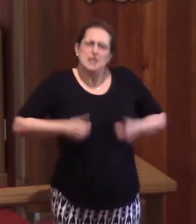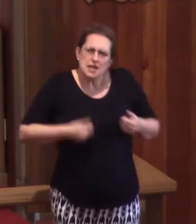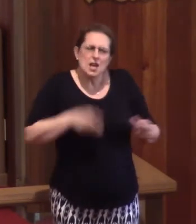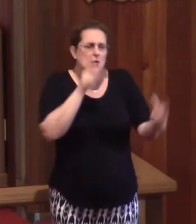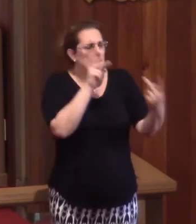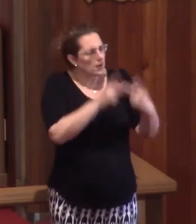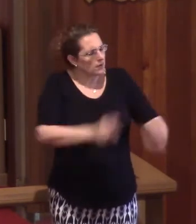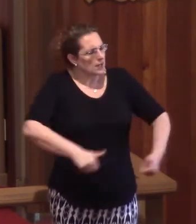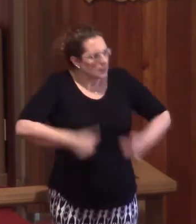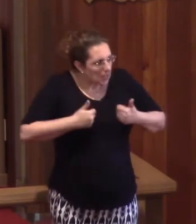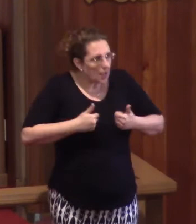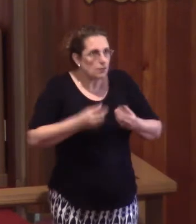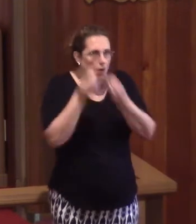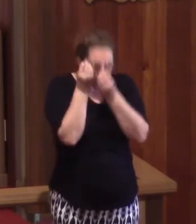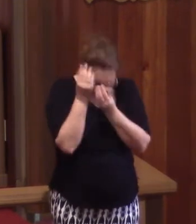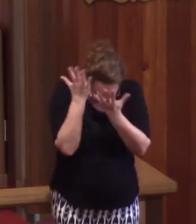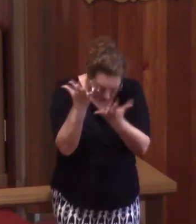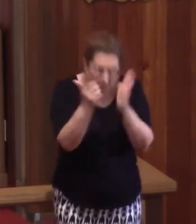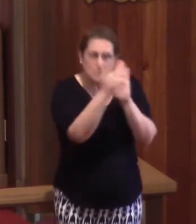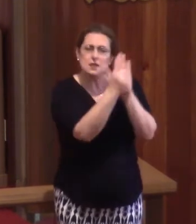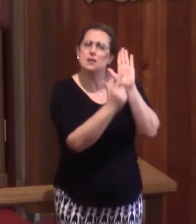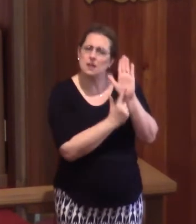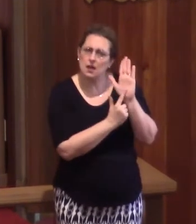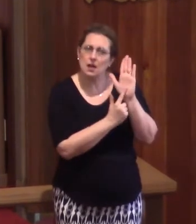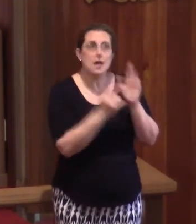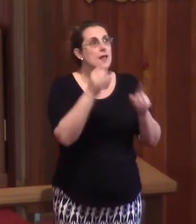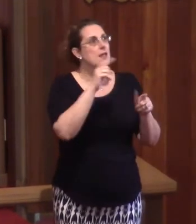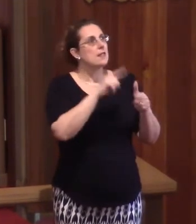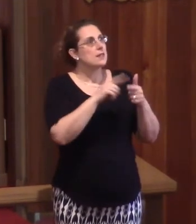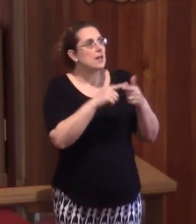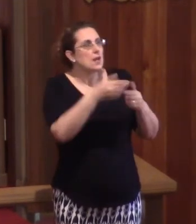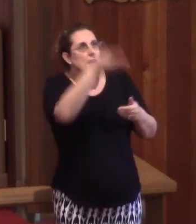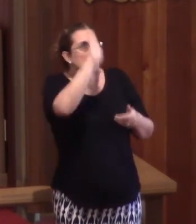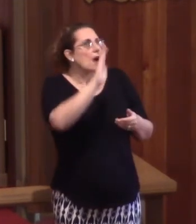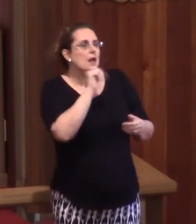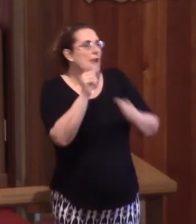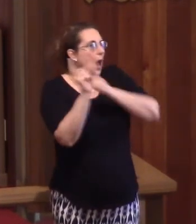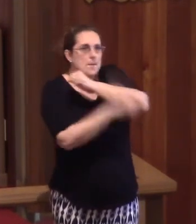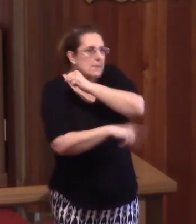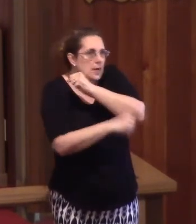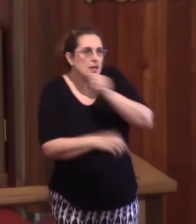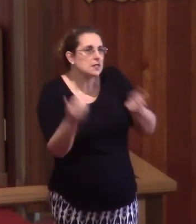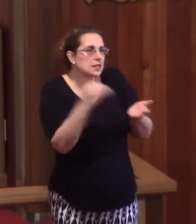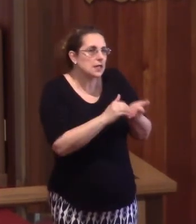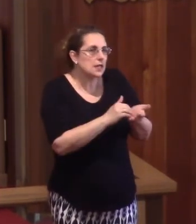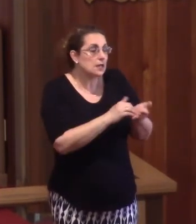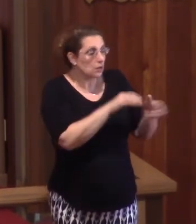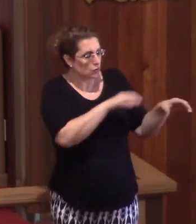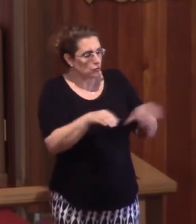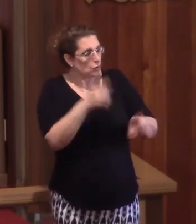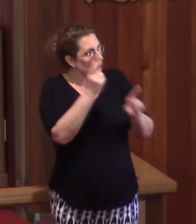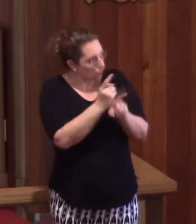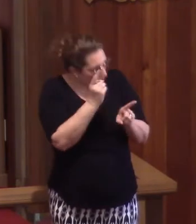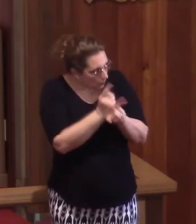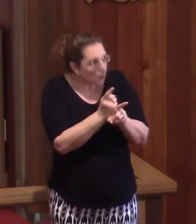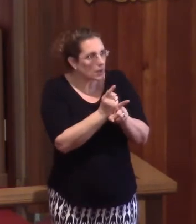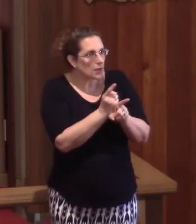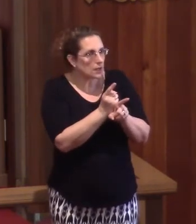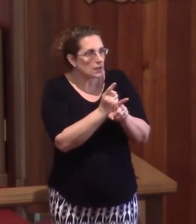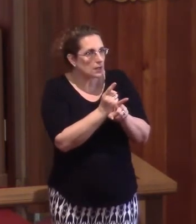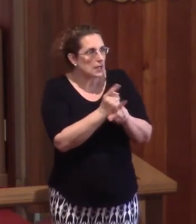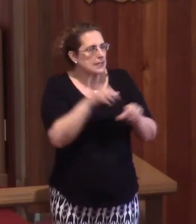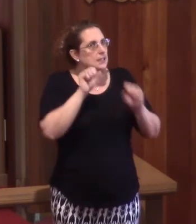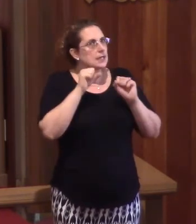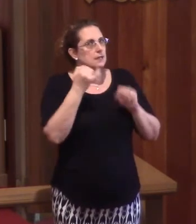perfect life in obedience to the law. Then God won't punish us again. If we do the right thing. Well enough. Or at least